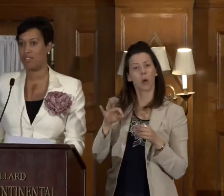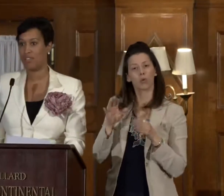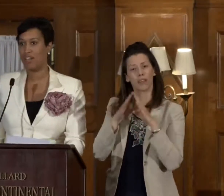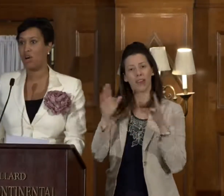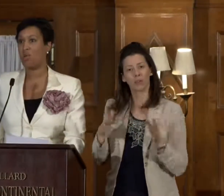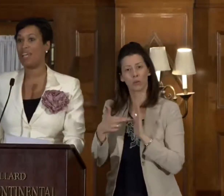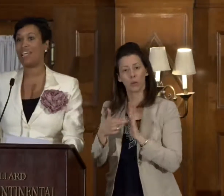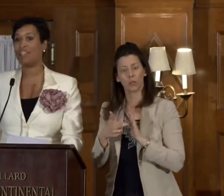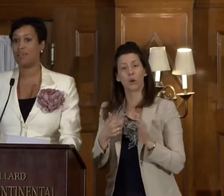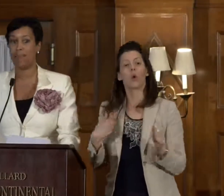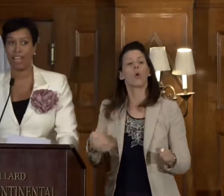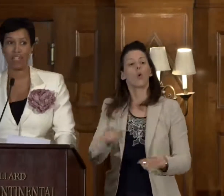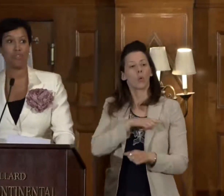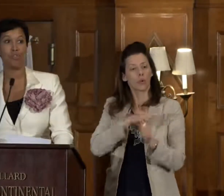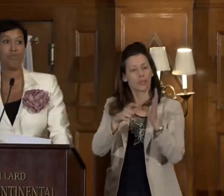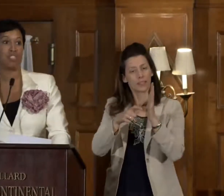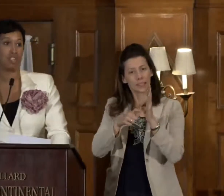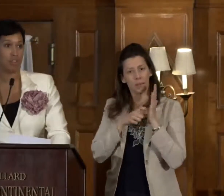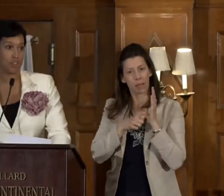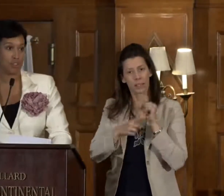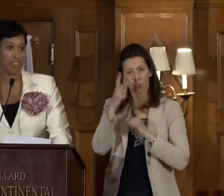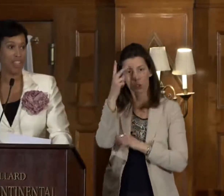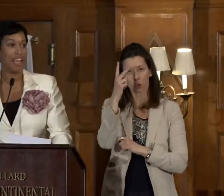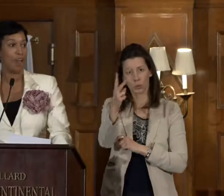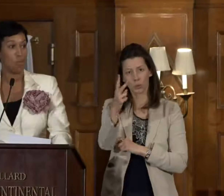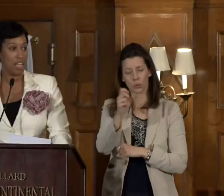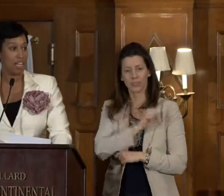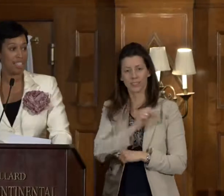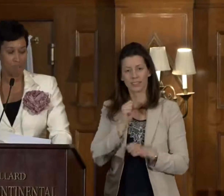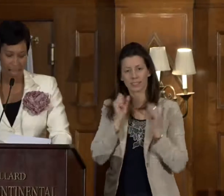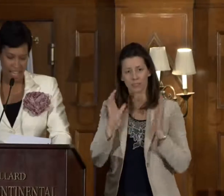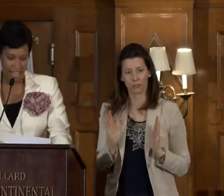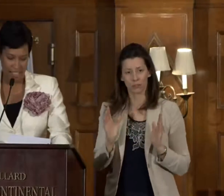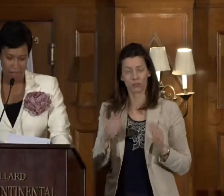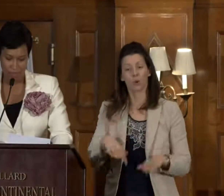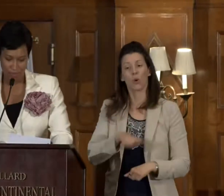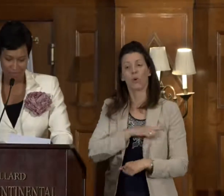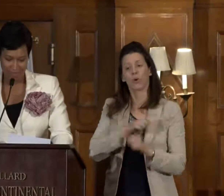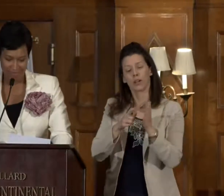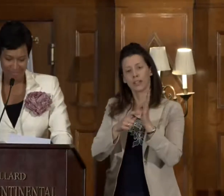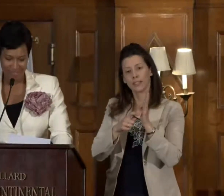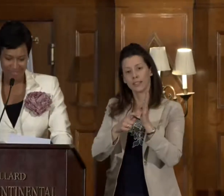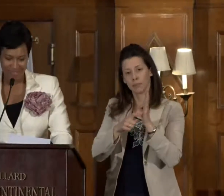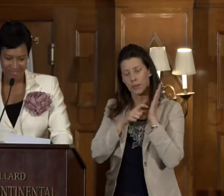Representatives. We demand two senators. And we demand